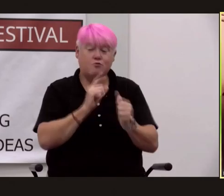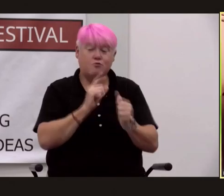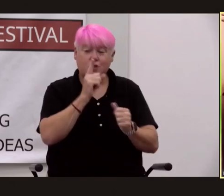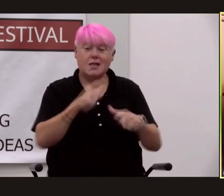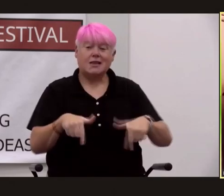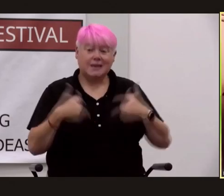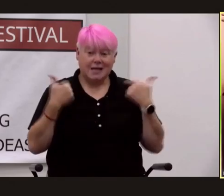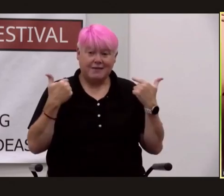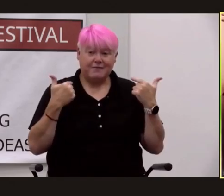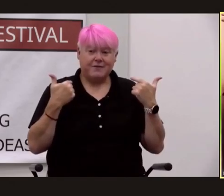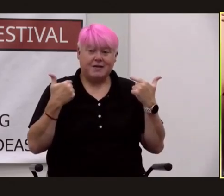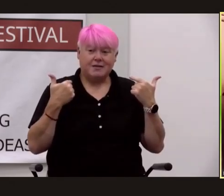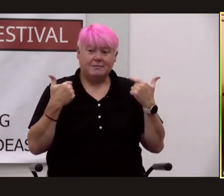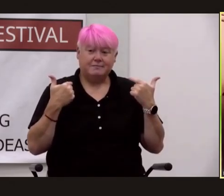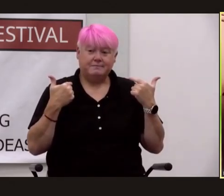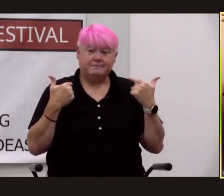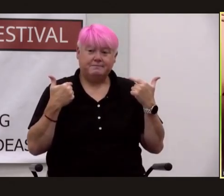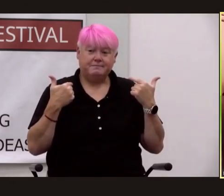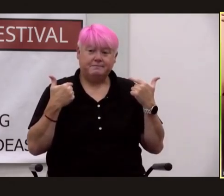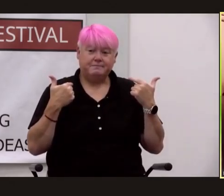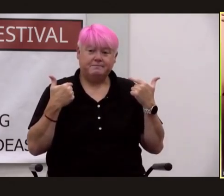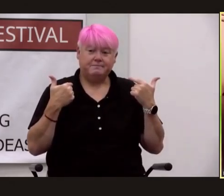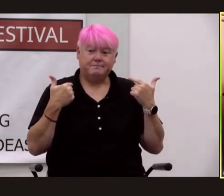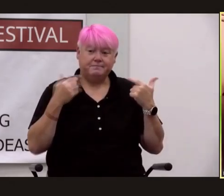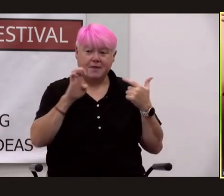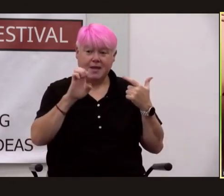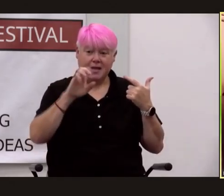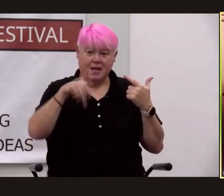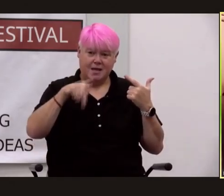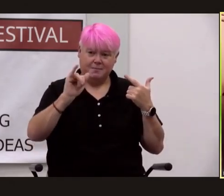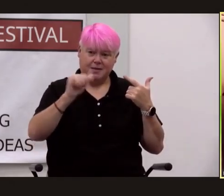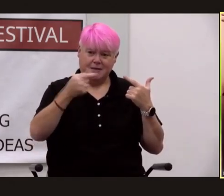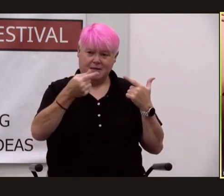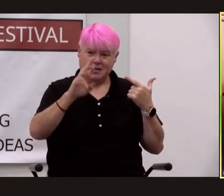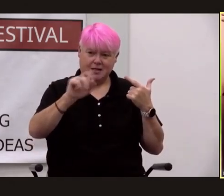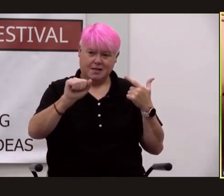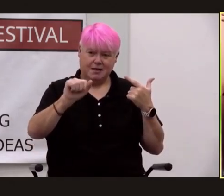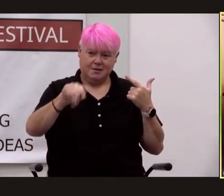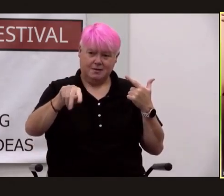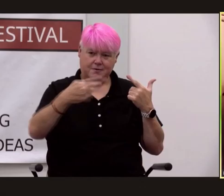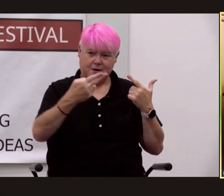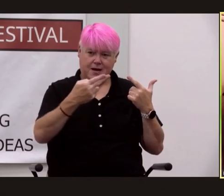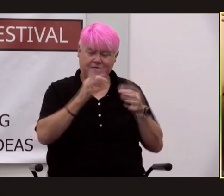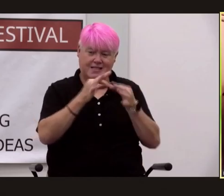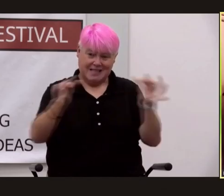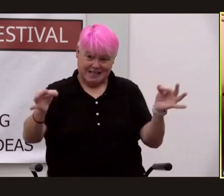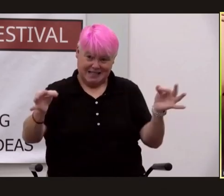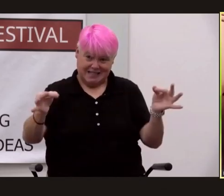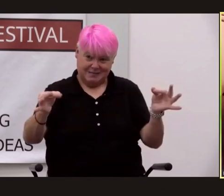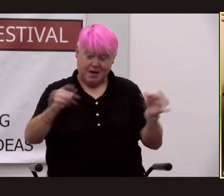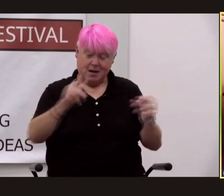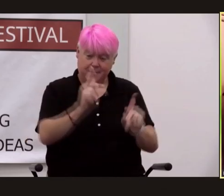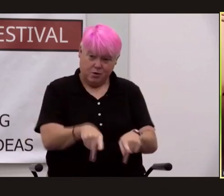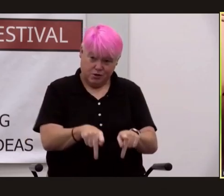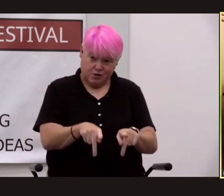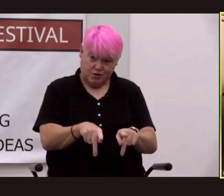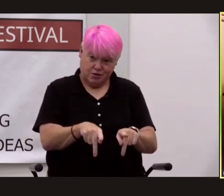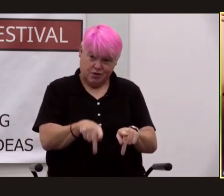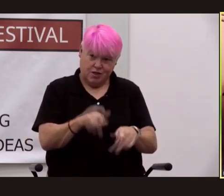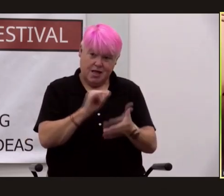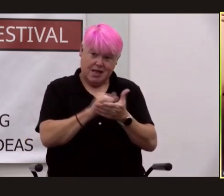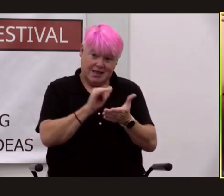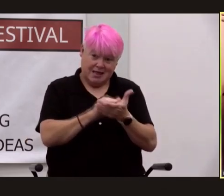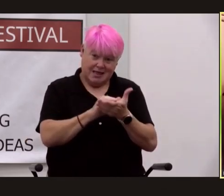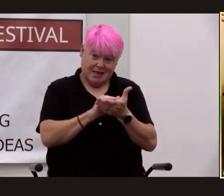um epigraph uh a statement uh by a person that really